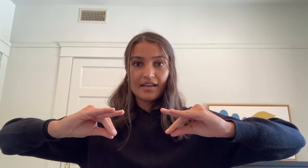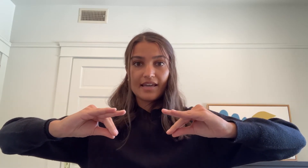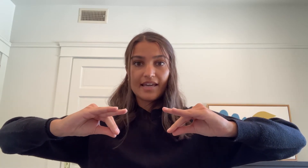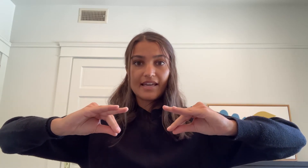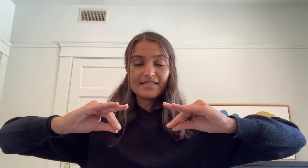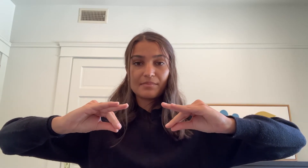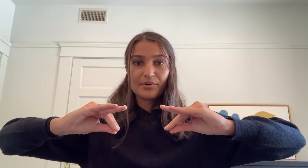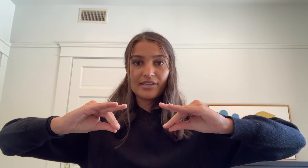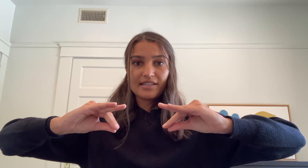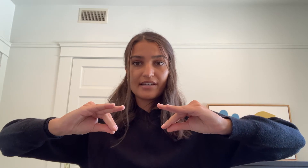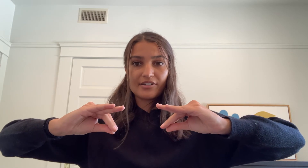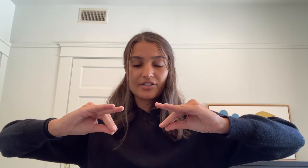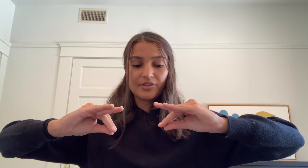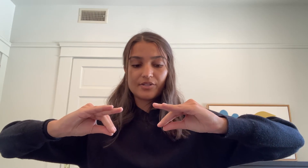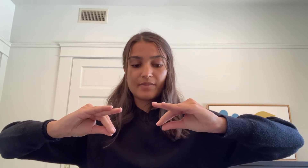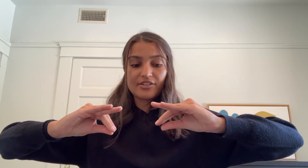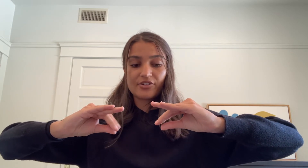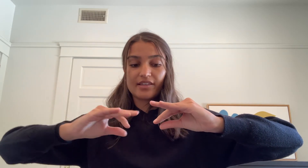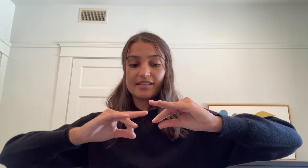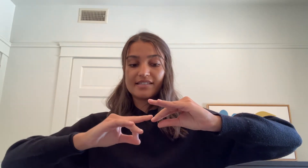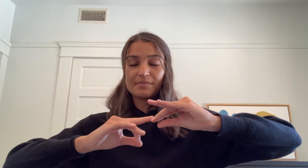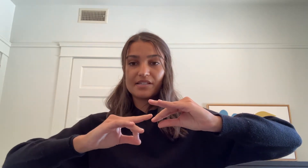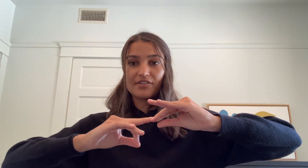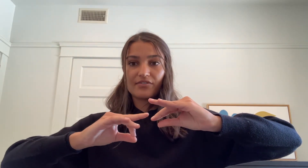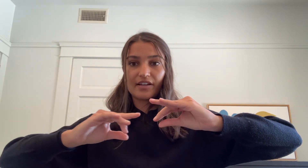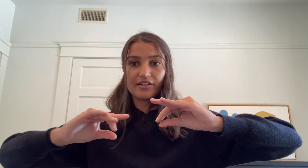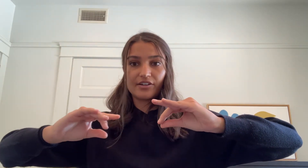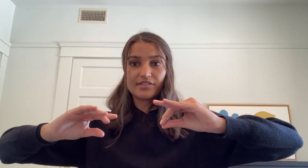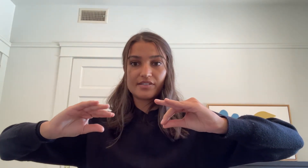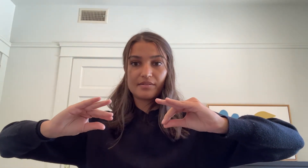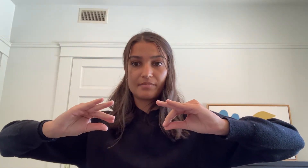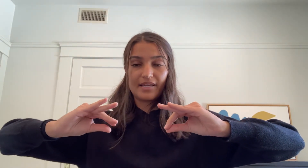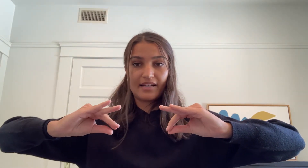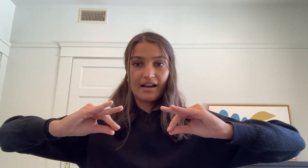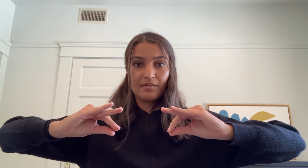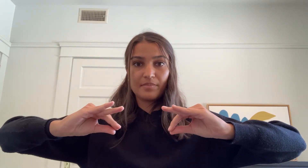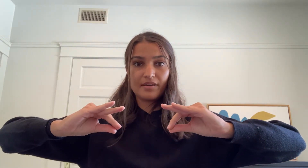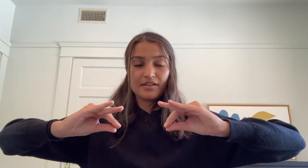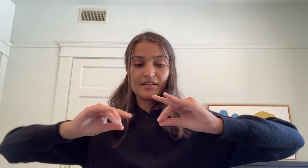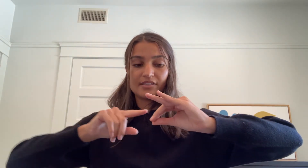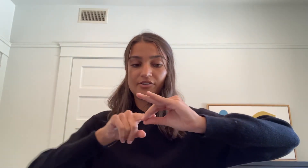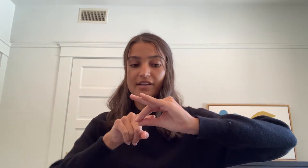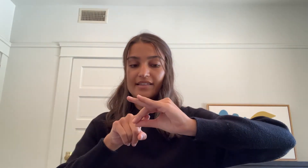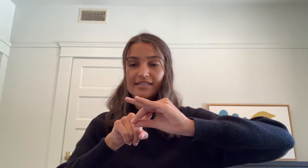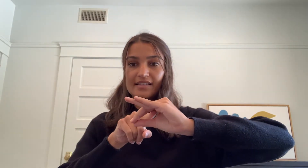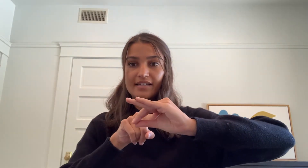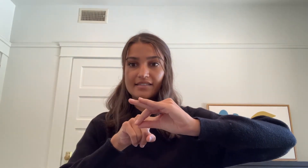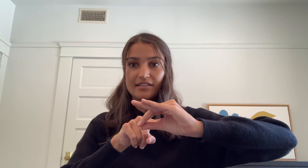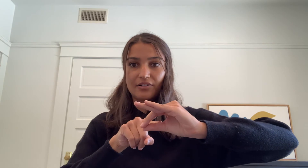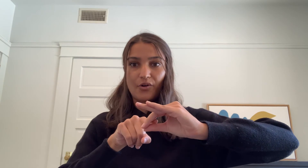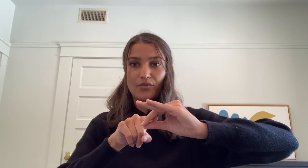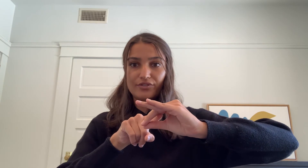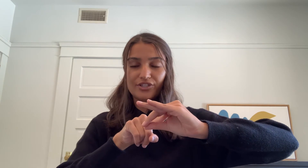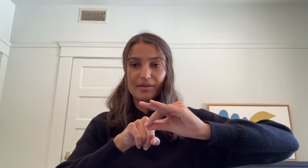It's important here too to make sure the tips of your fingers meet up to create this nice little oval shape.